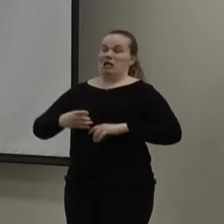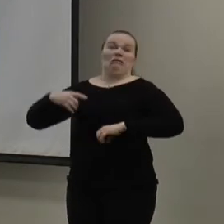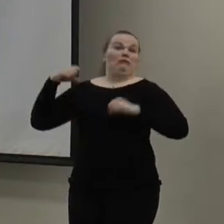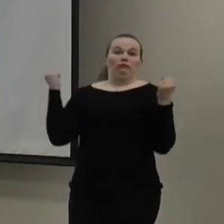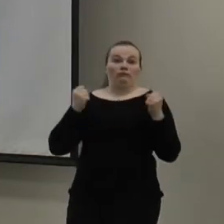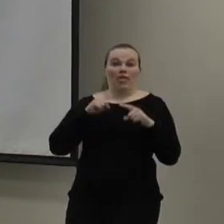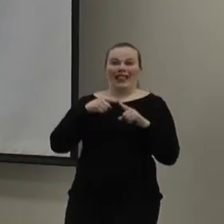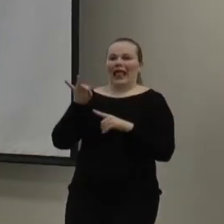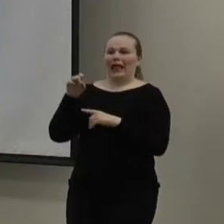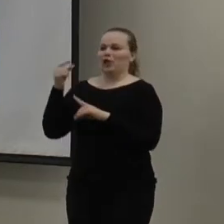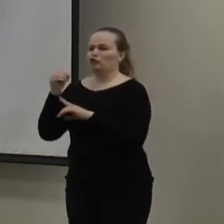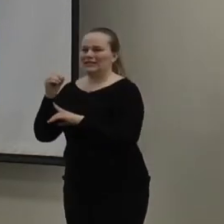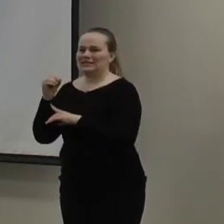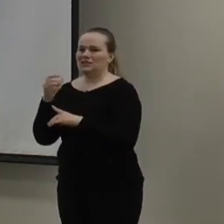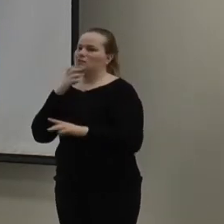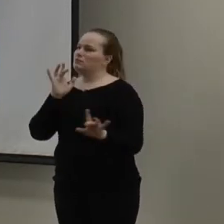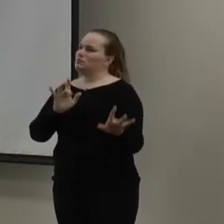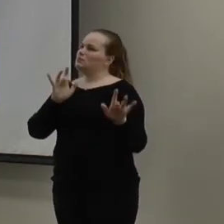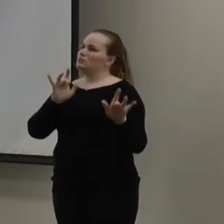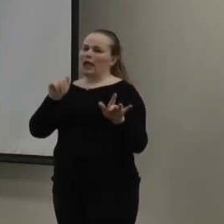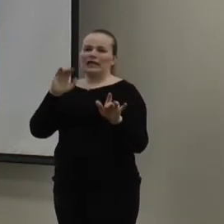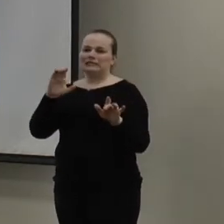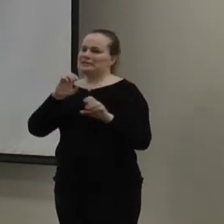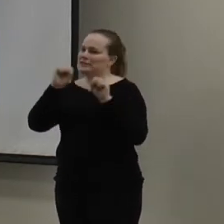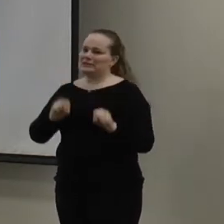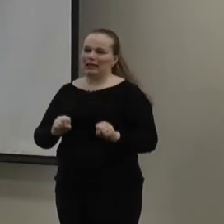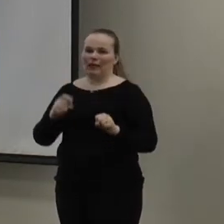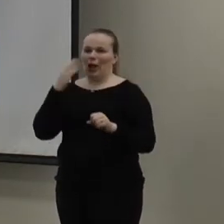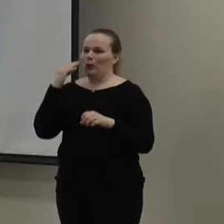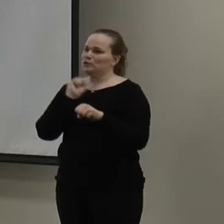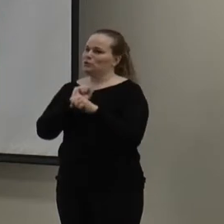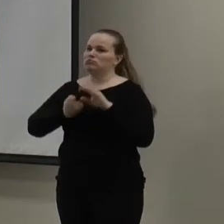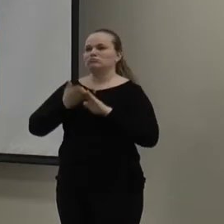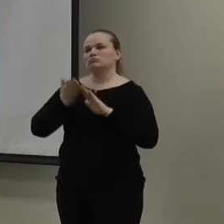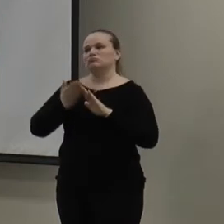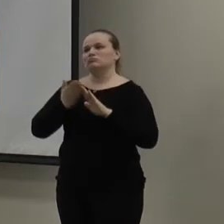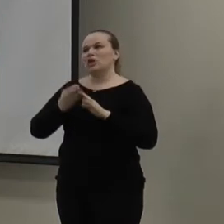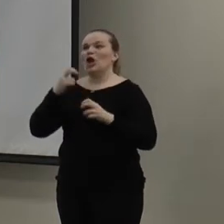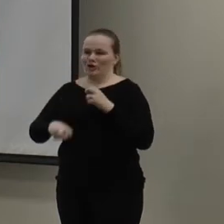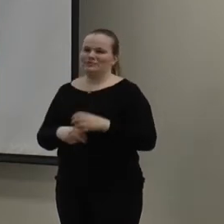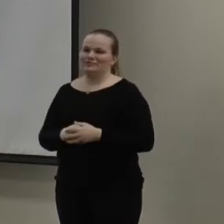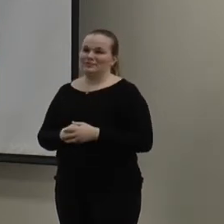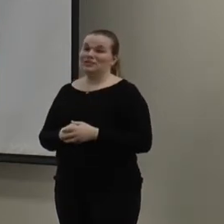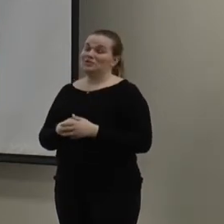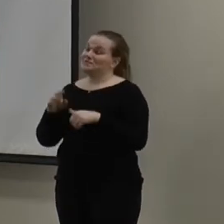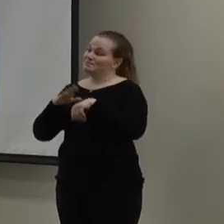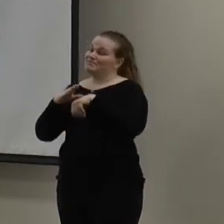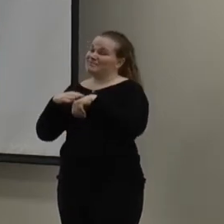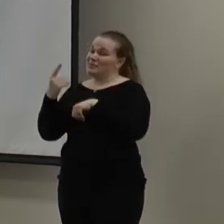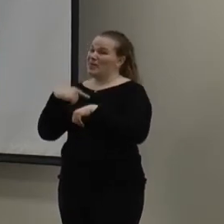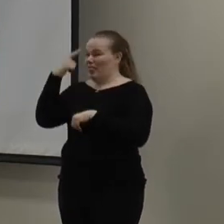degrees. You know, your poor HVAC system is definitely trying to work to keep it up. And so, it's something you might have.